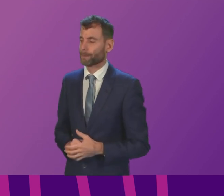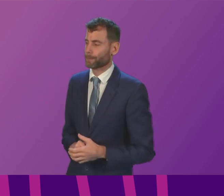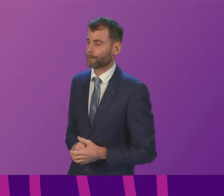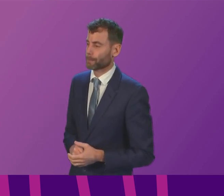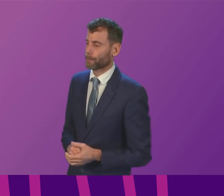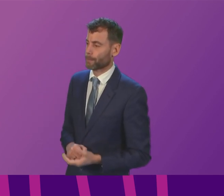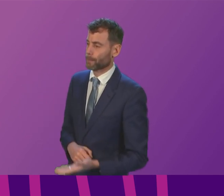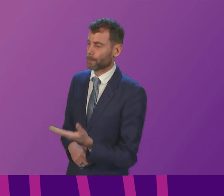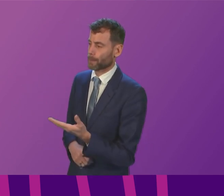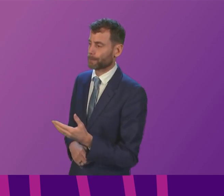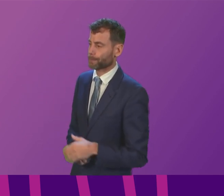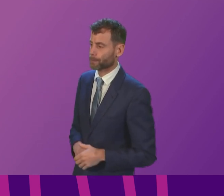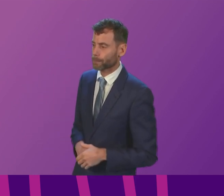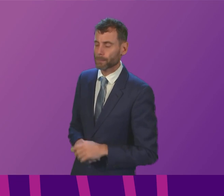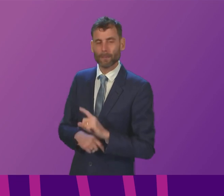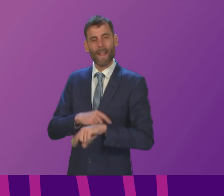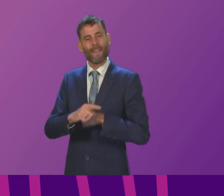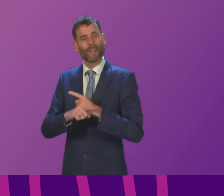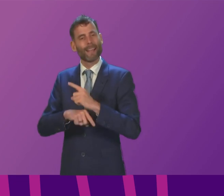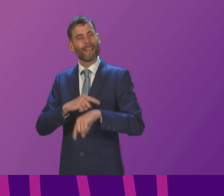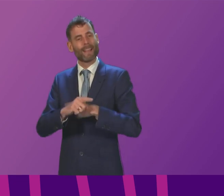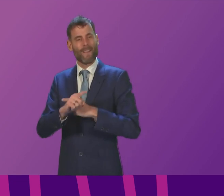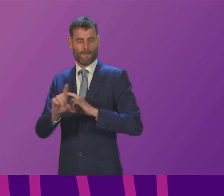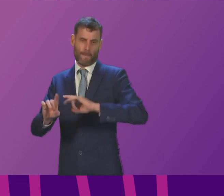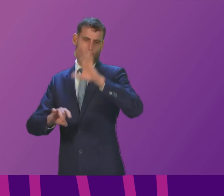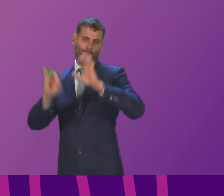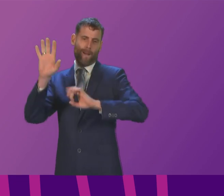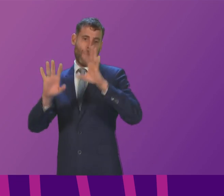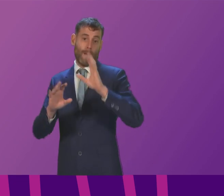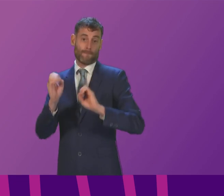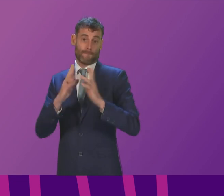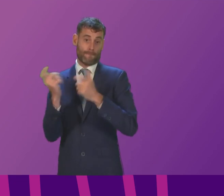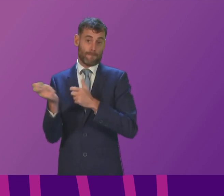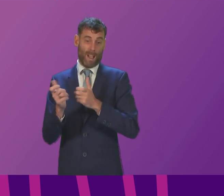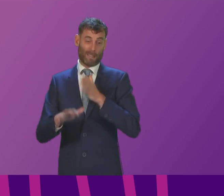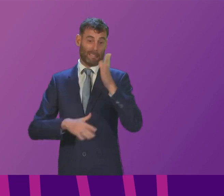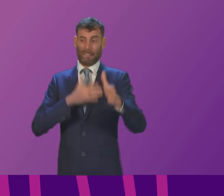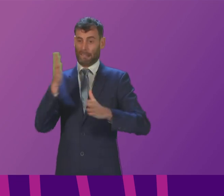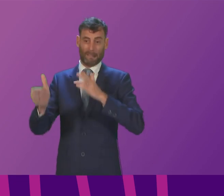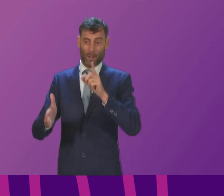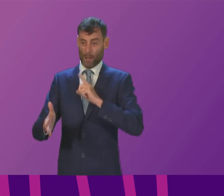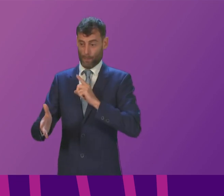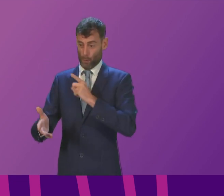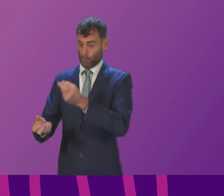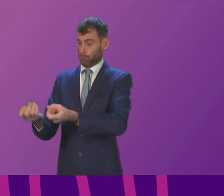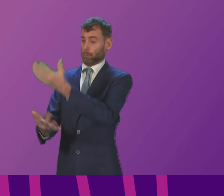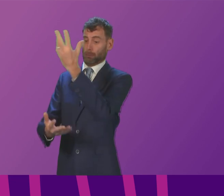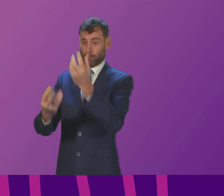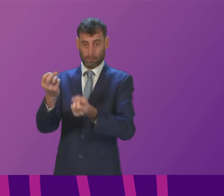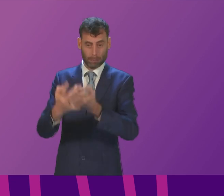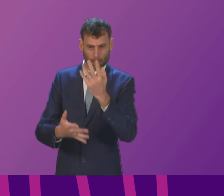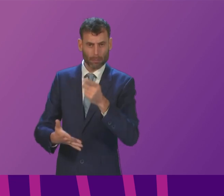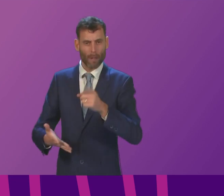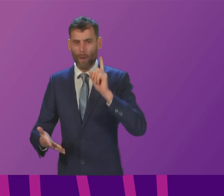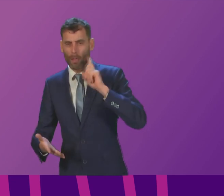Every year in the run-up to bonfire night the fire brigade responds to hundreds of calls due to uncontrolled bonfires as well as the misuse of fireworks